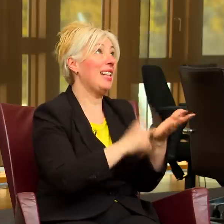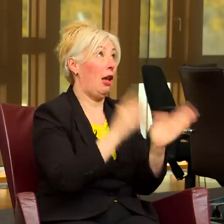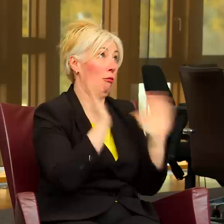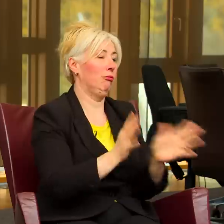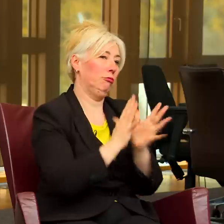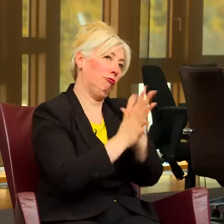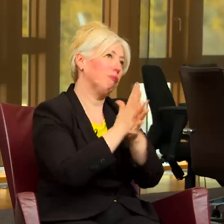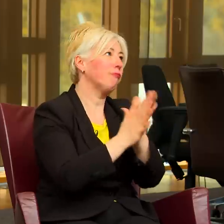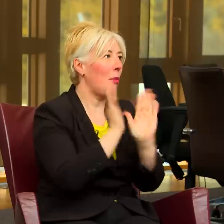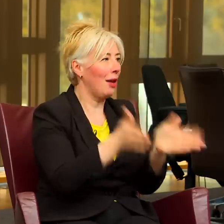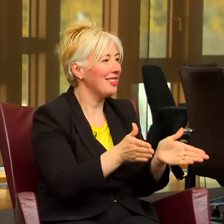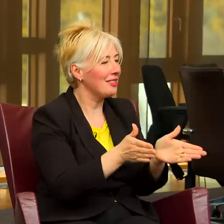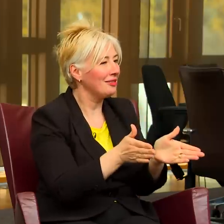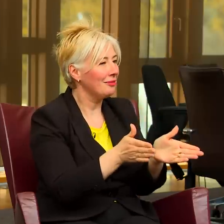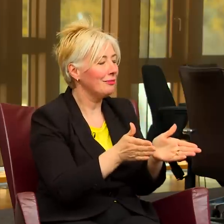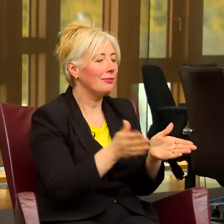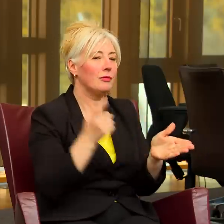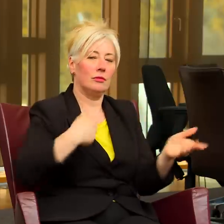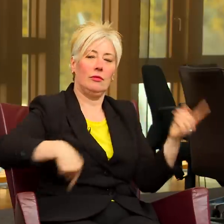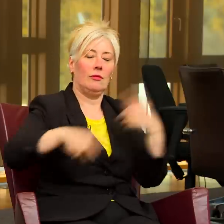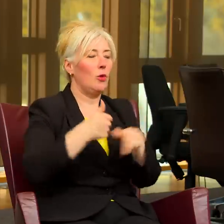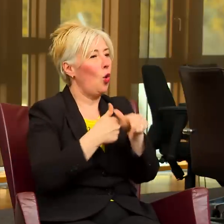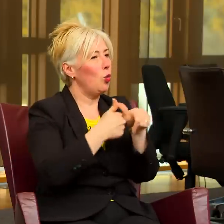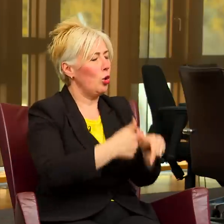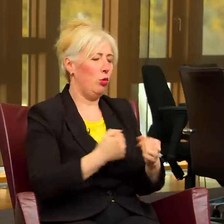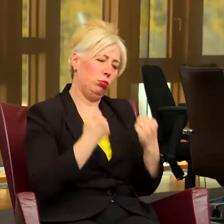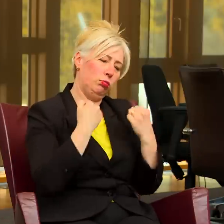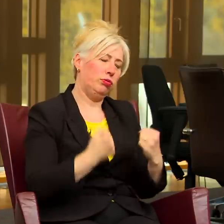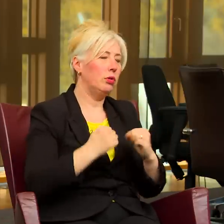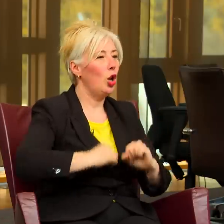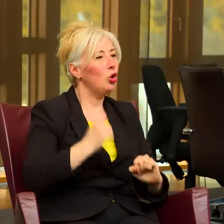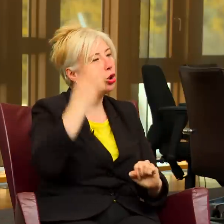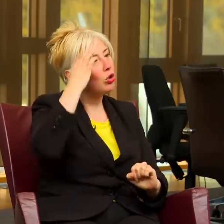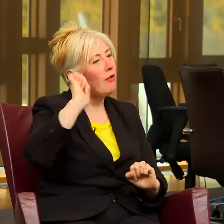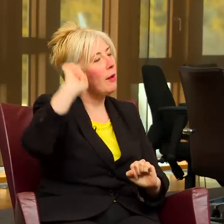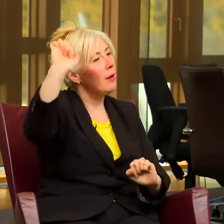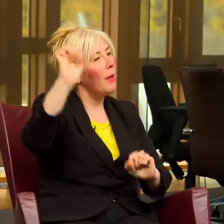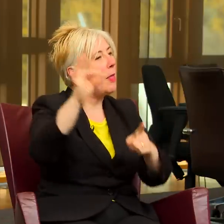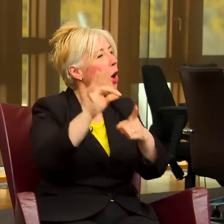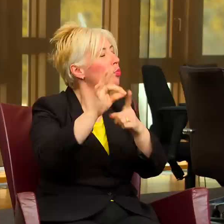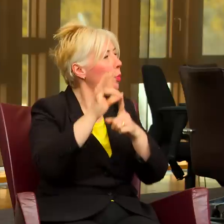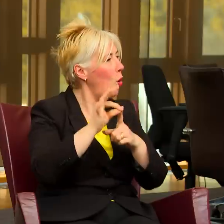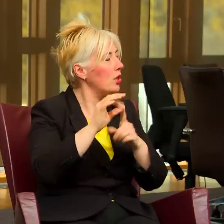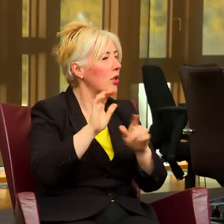we certainly support very strongly the Scottish Government's proposal to establish an advisory board.